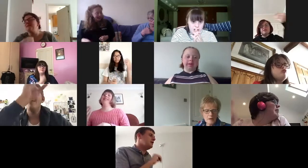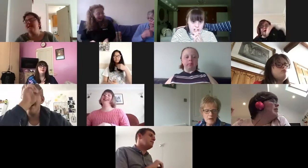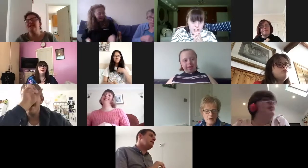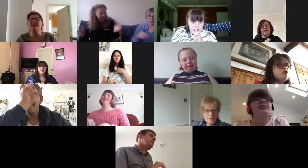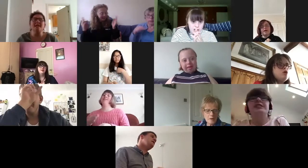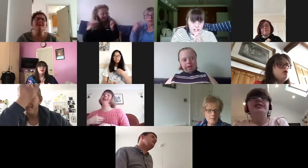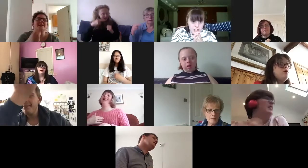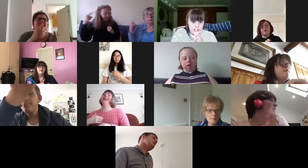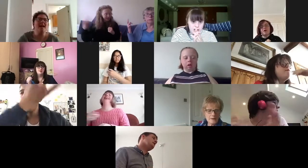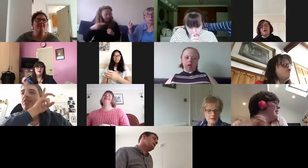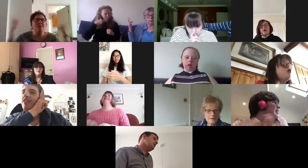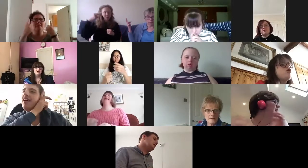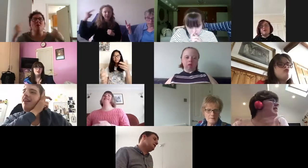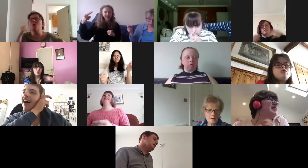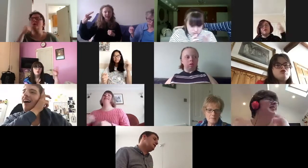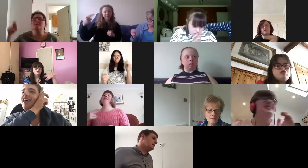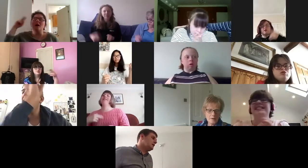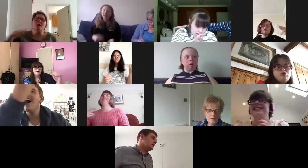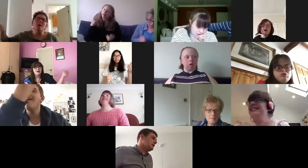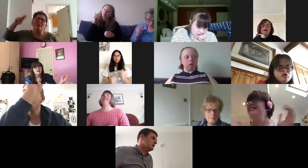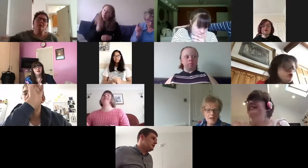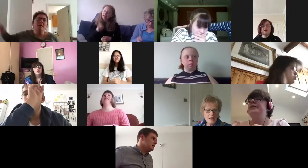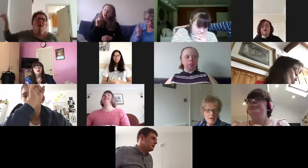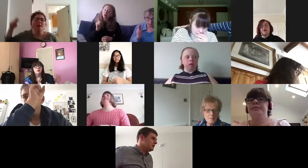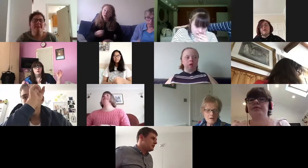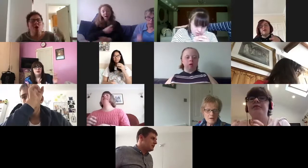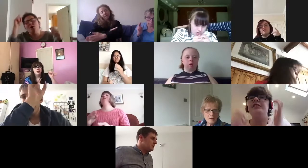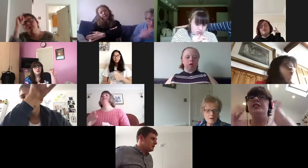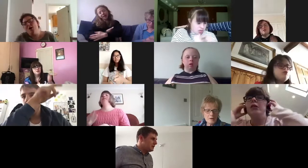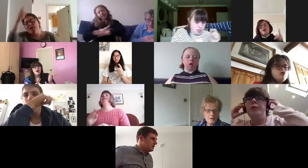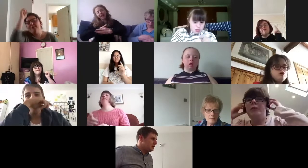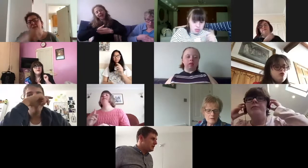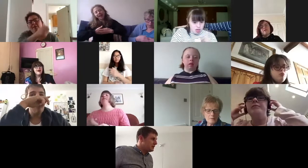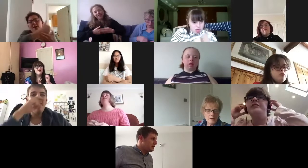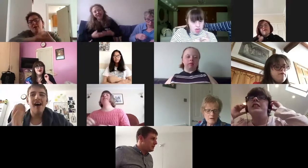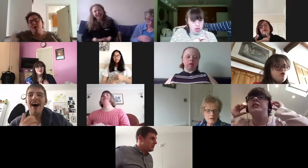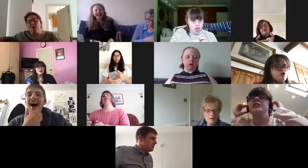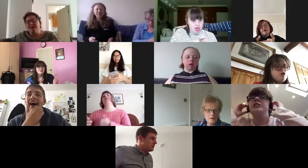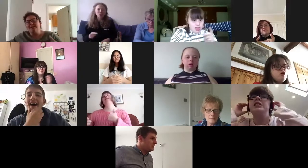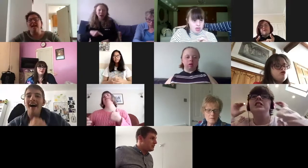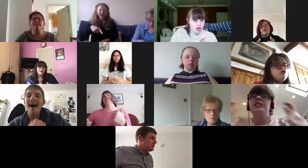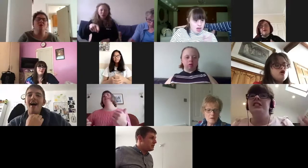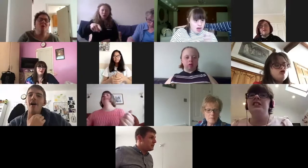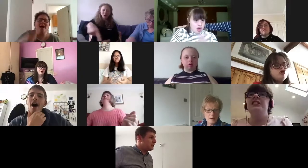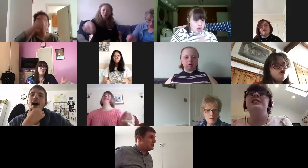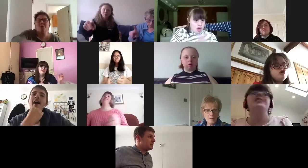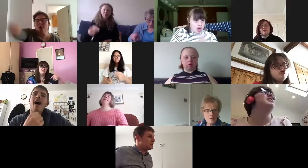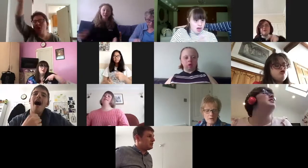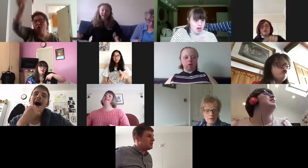it's in every song we've sung. The beat goes on forever, it's everywhere you go, you can